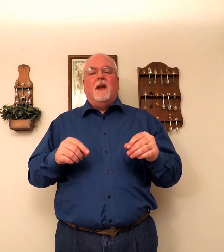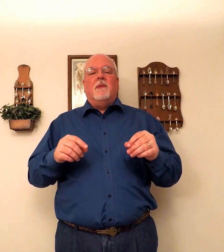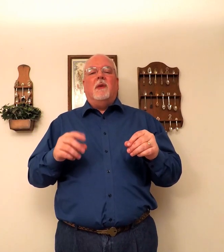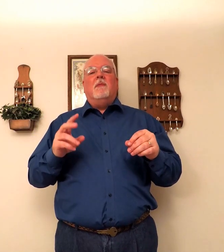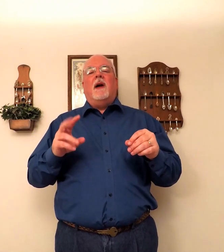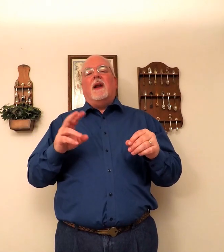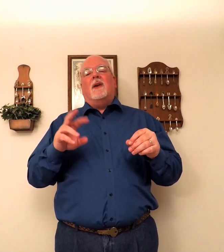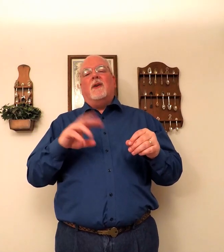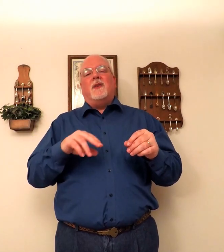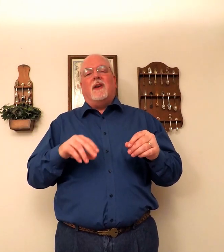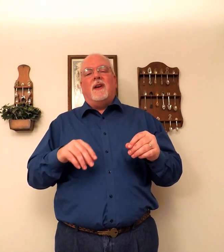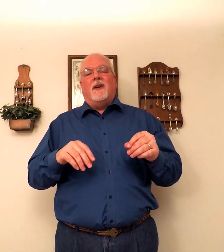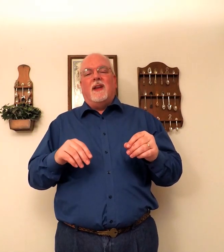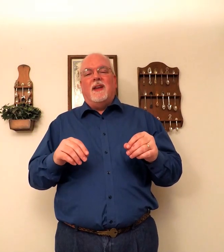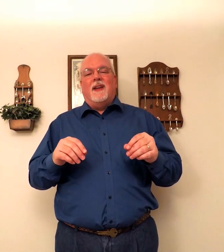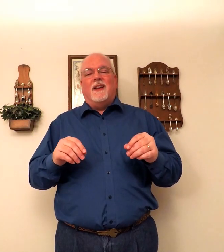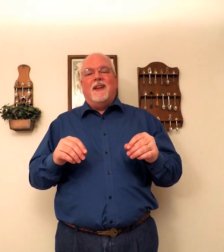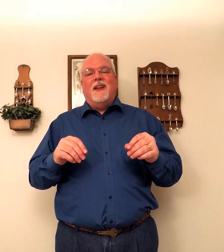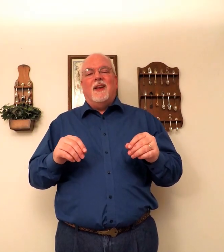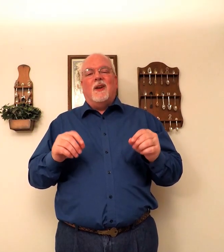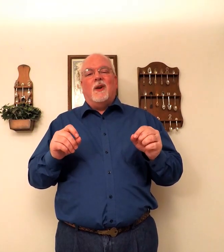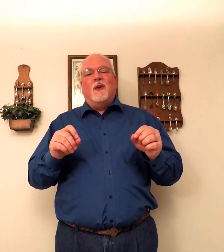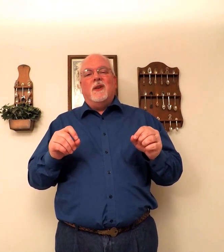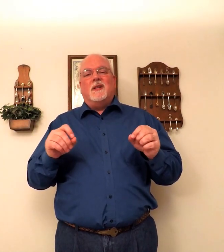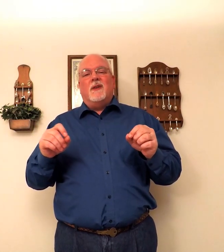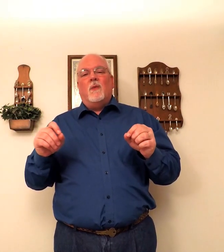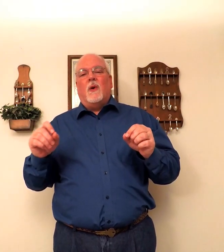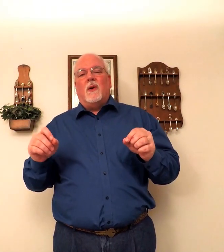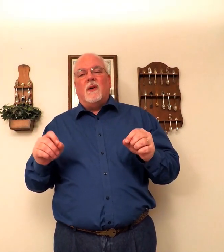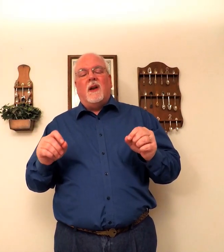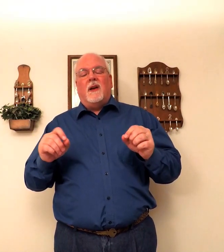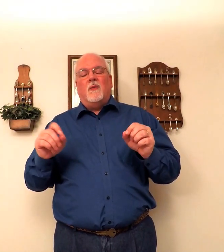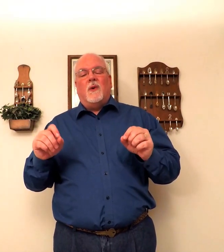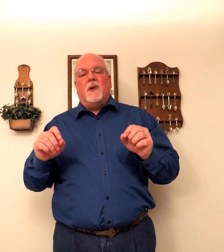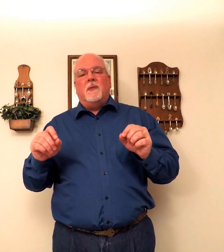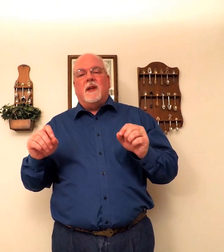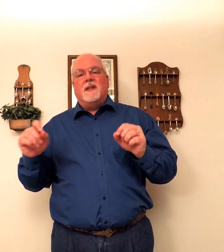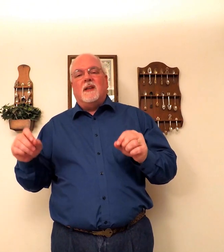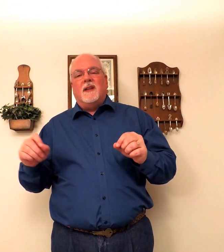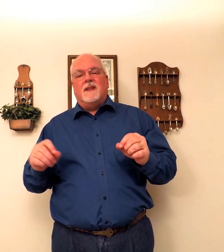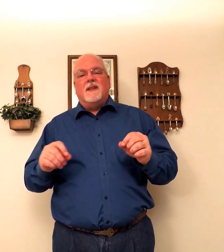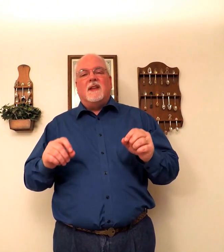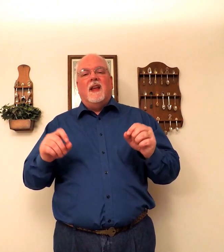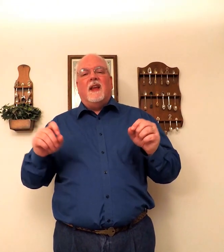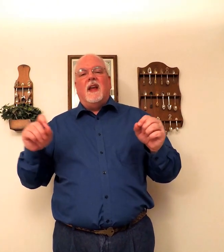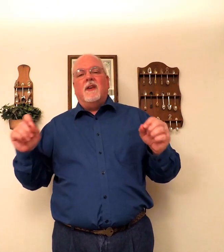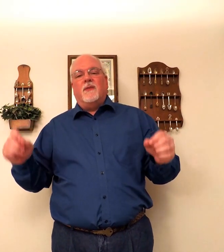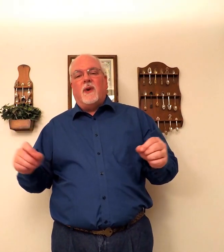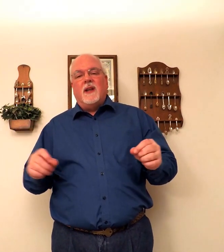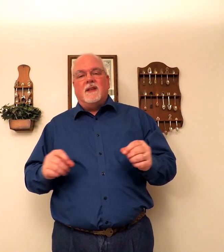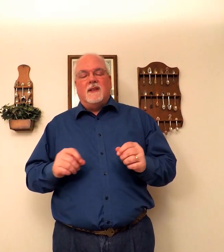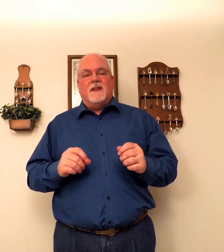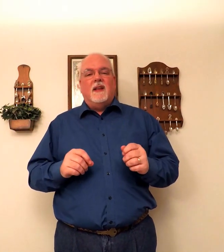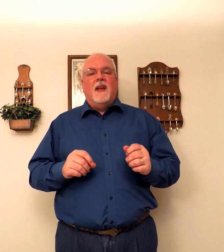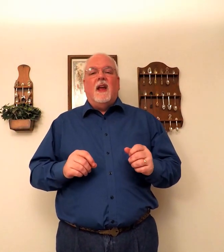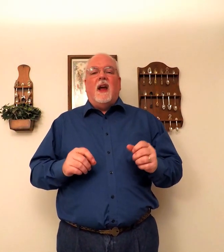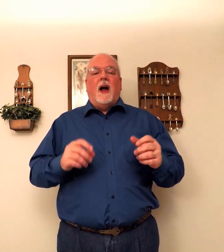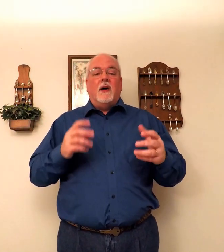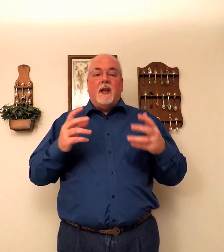But it might not hurt you to hear it again. Learn this in words, not in words, but in sentences and in phrases. I'm going to